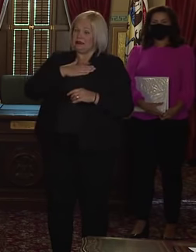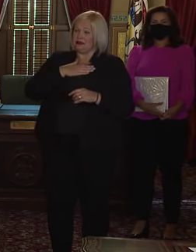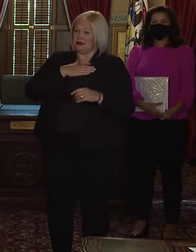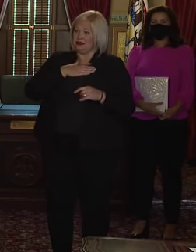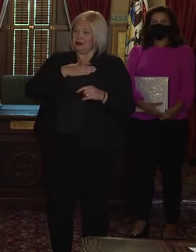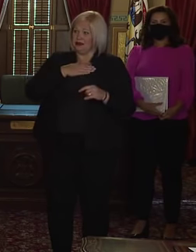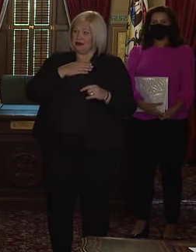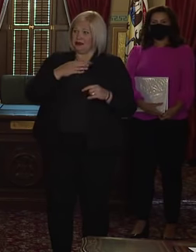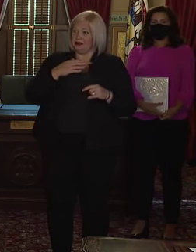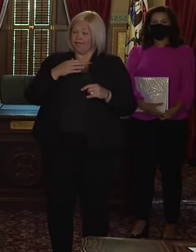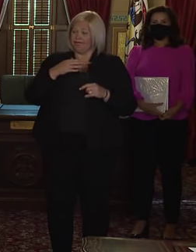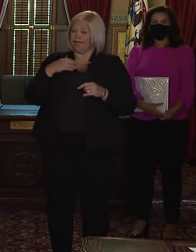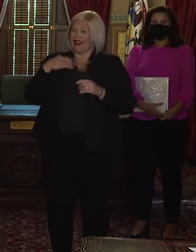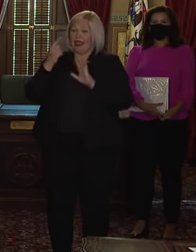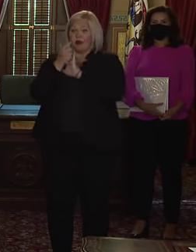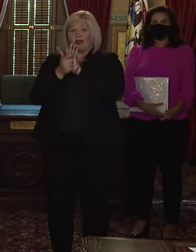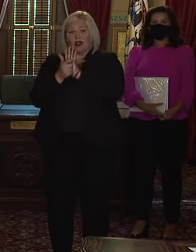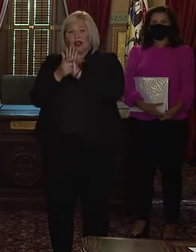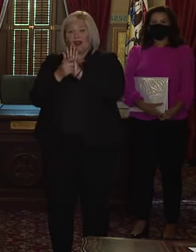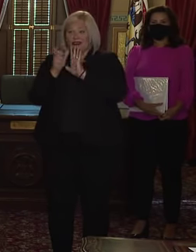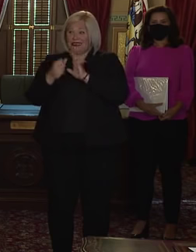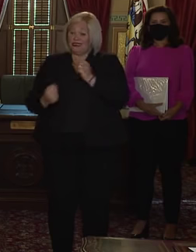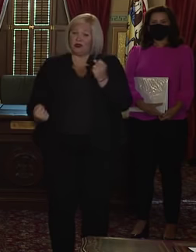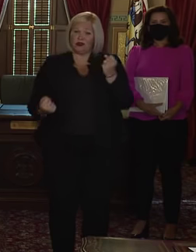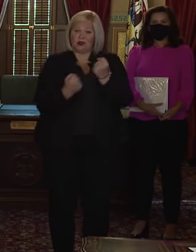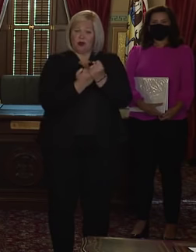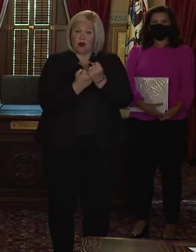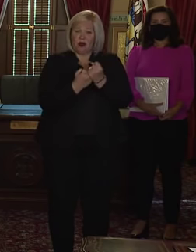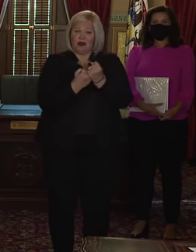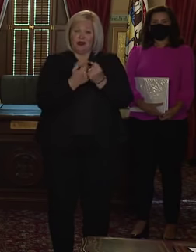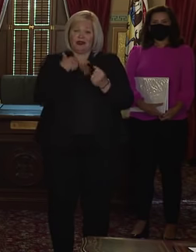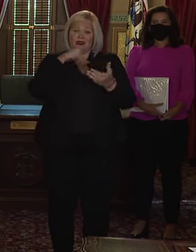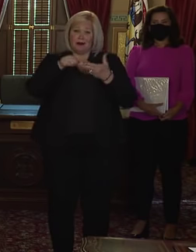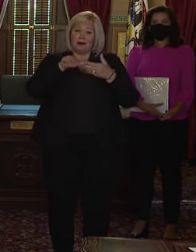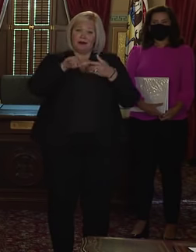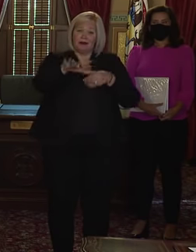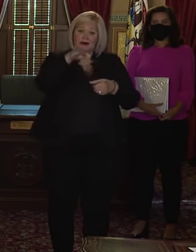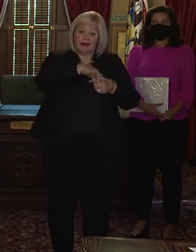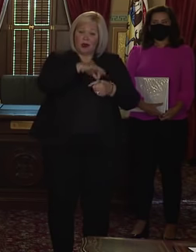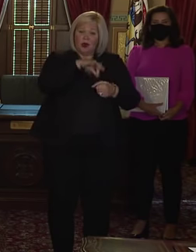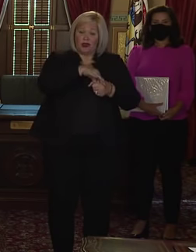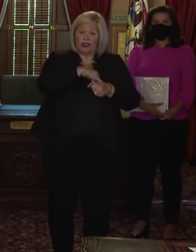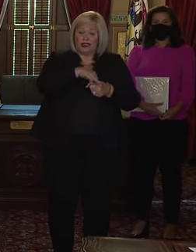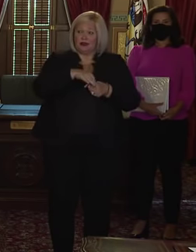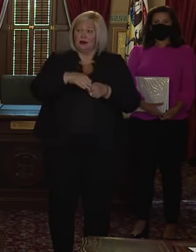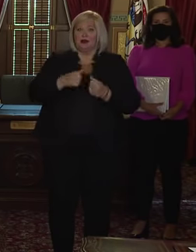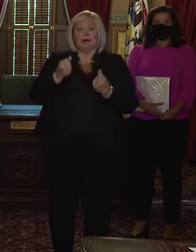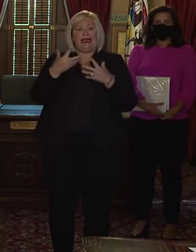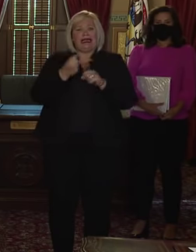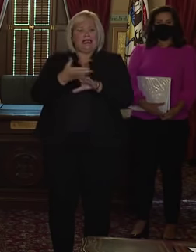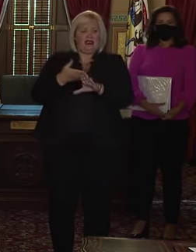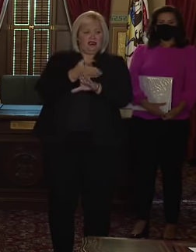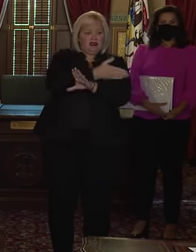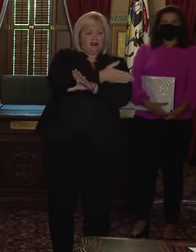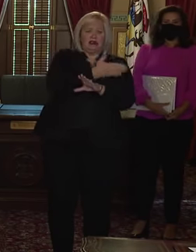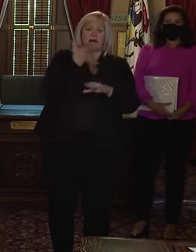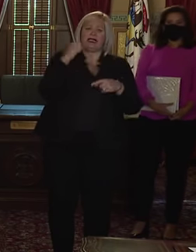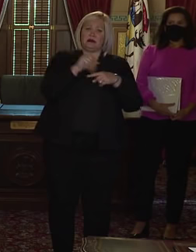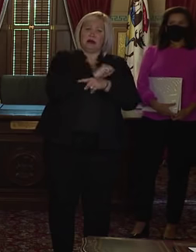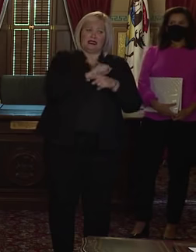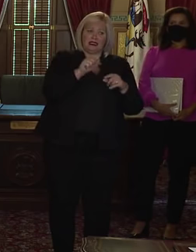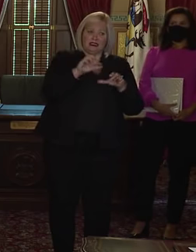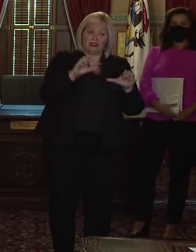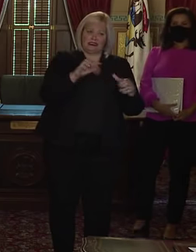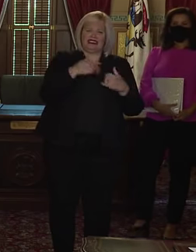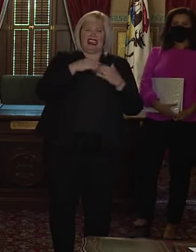level of absentee ballot voting for a number of years, what their laws reflect are the best practices, which is that at least